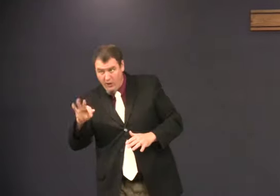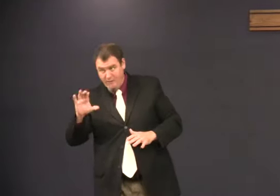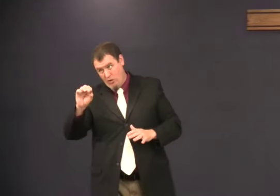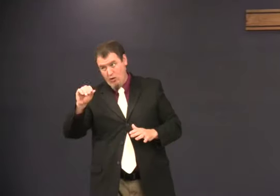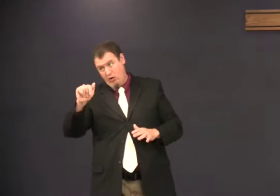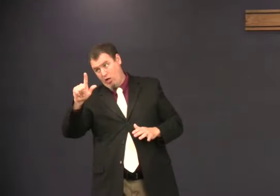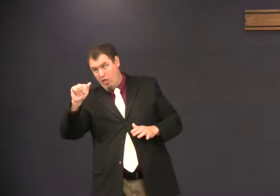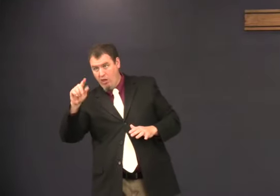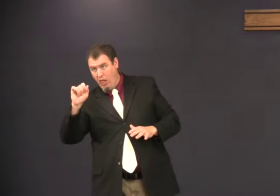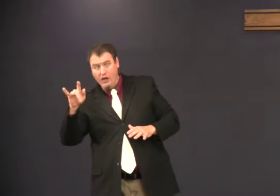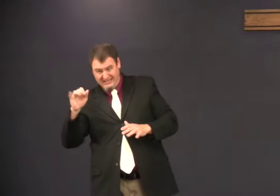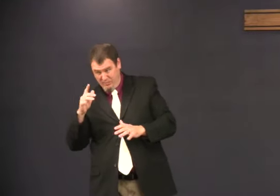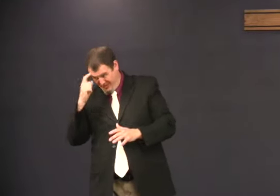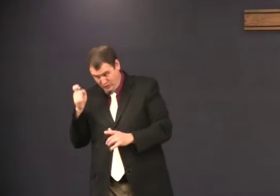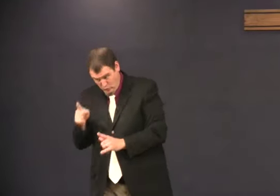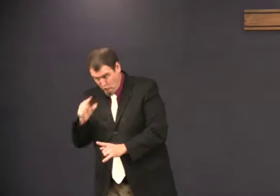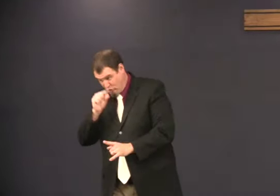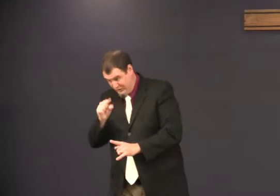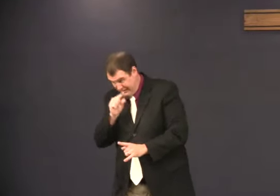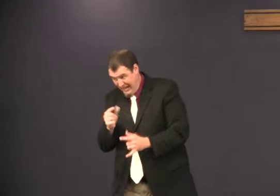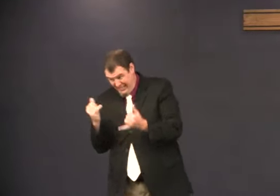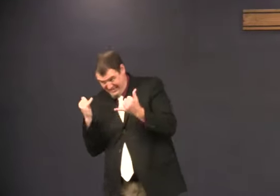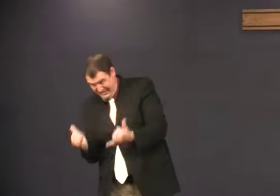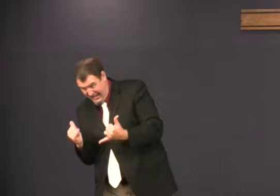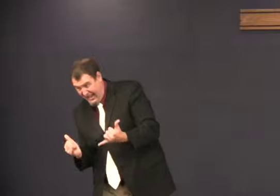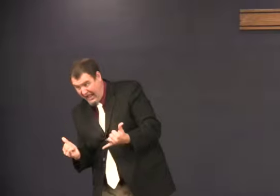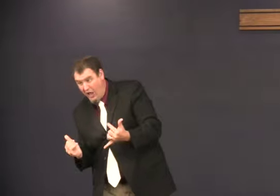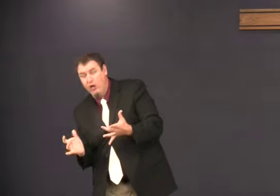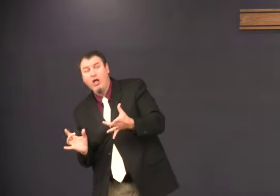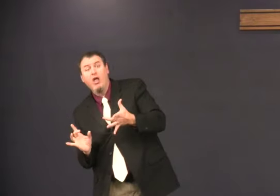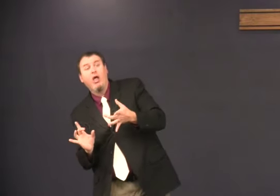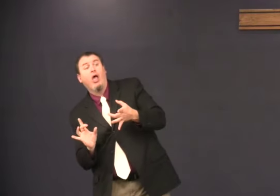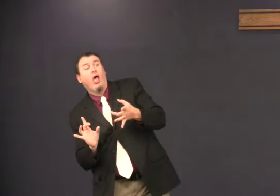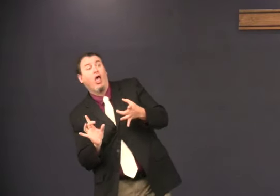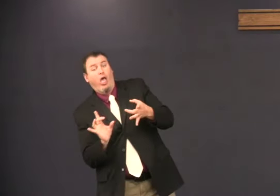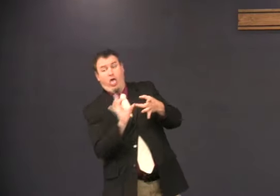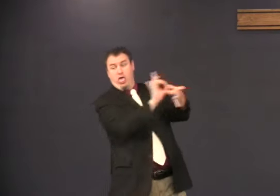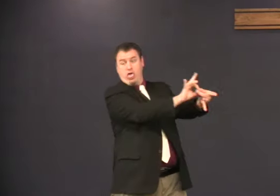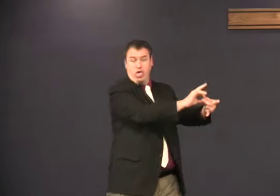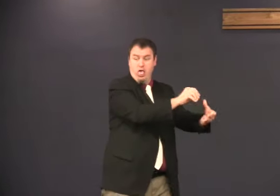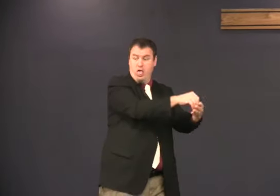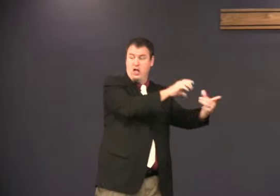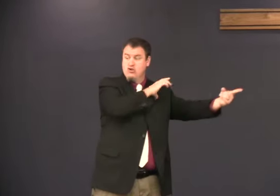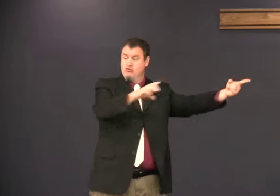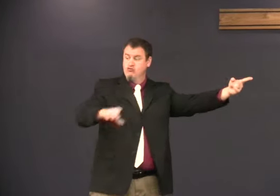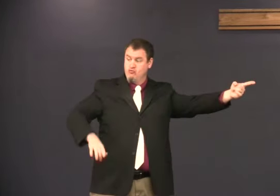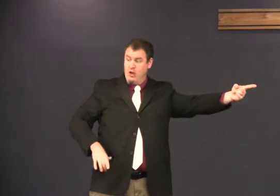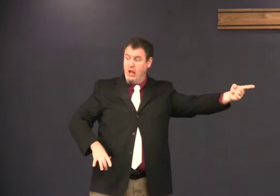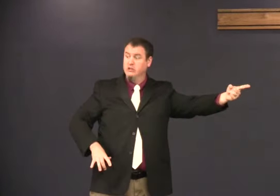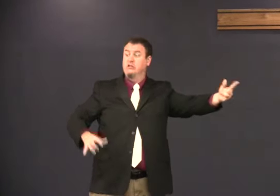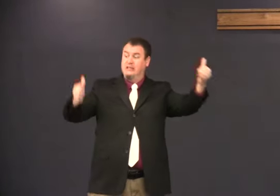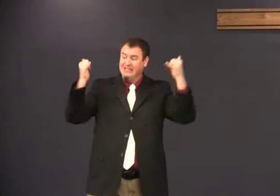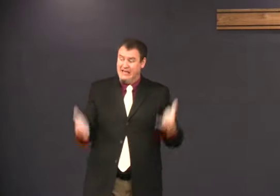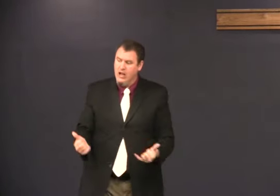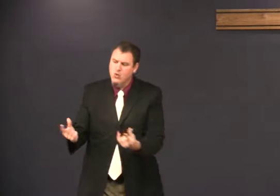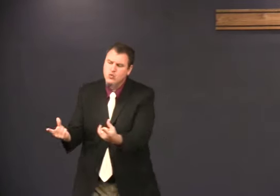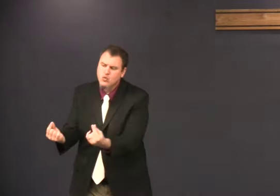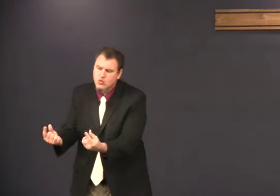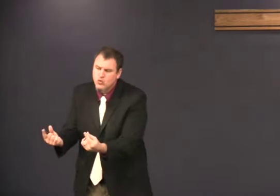Are part of the Greek community, right? You're part of the Gentile community. Now, you are joined